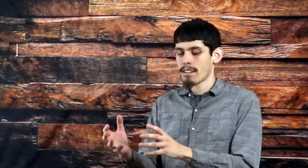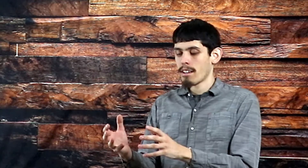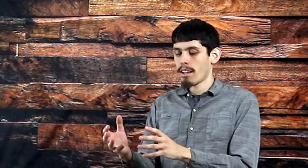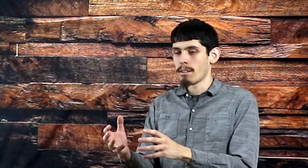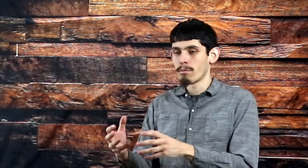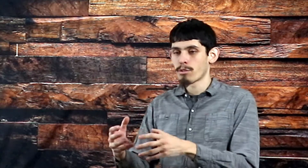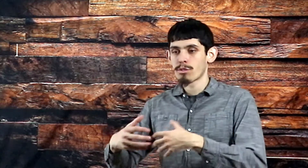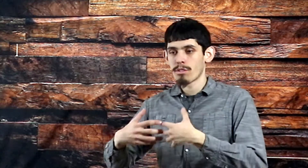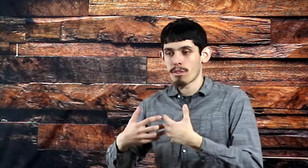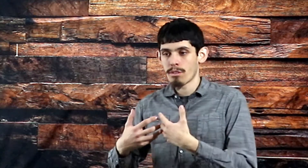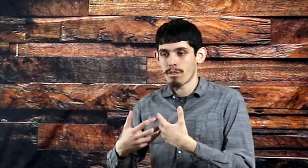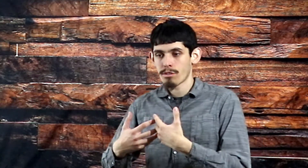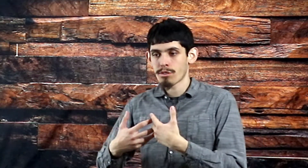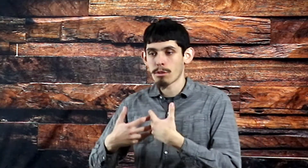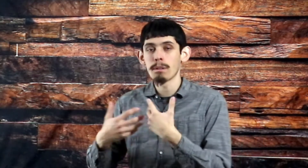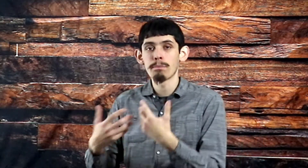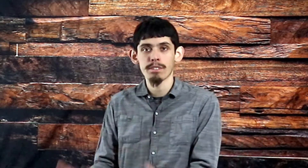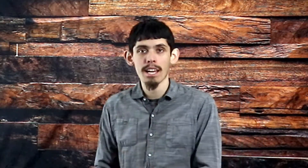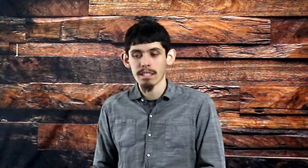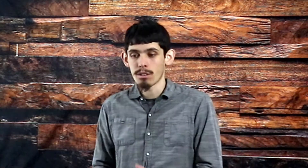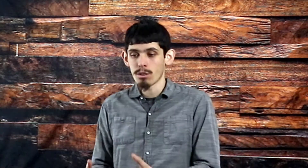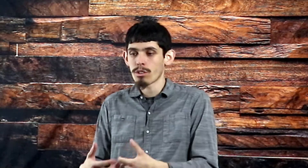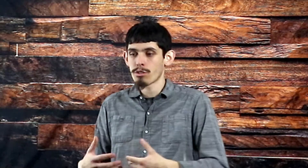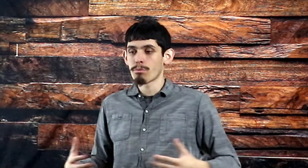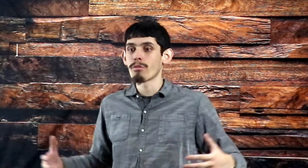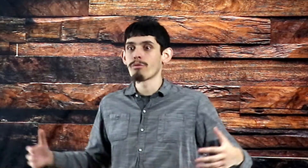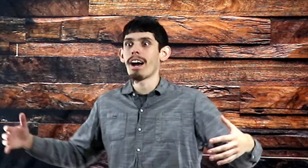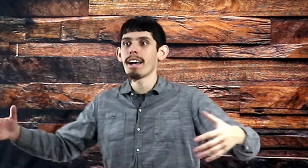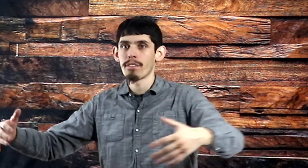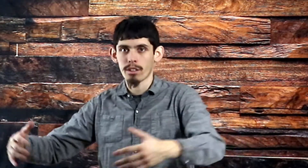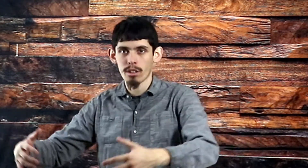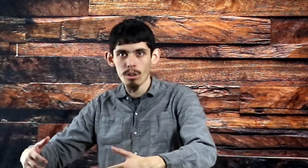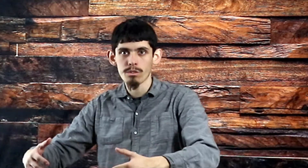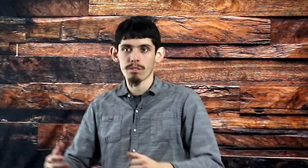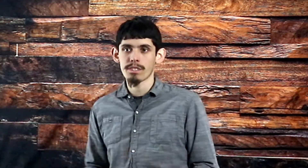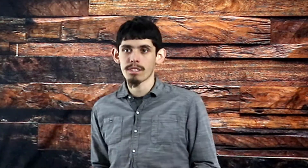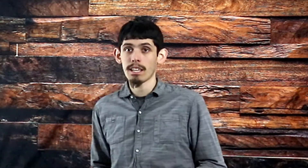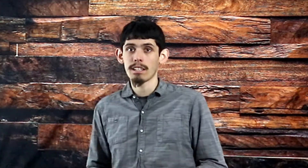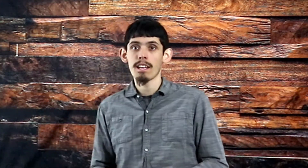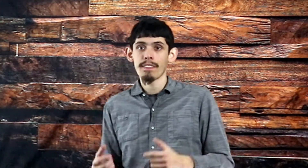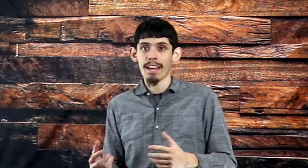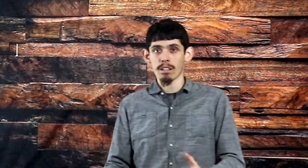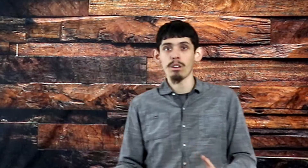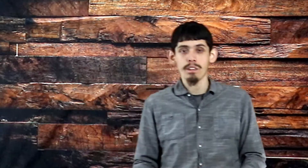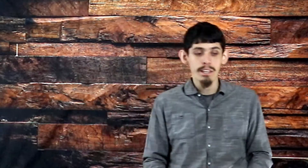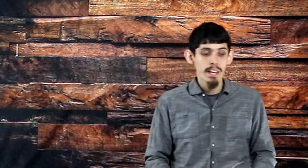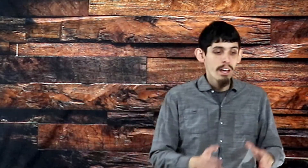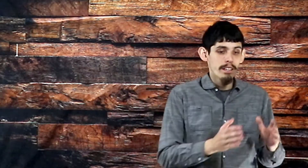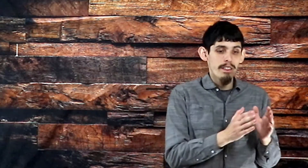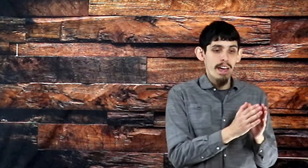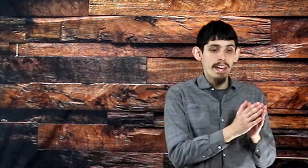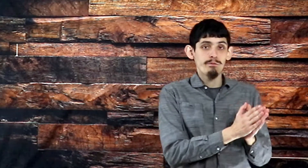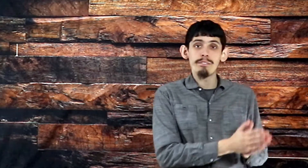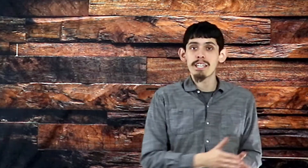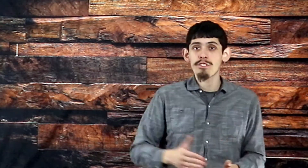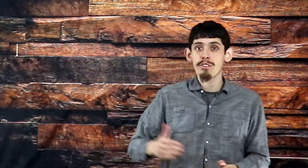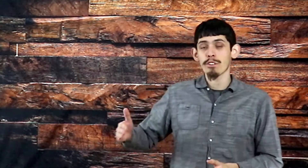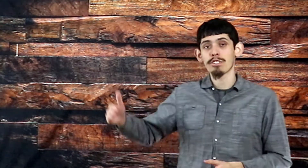to be protected, in order to provide the coats of skin, that clothing. And Revelation 13